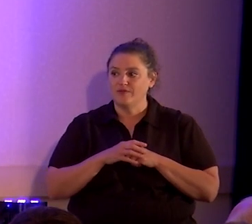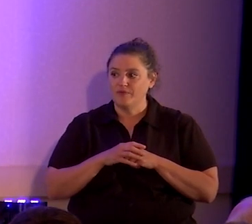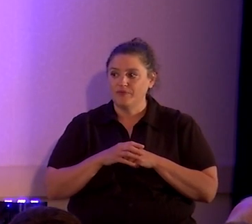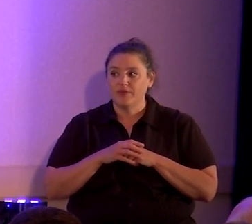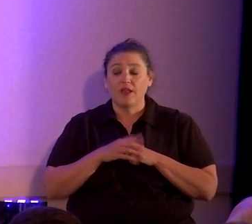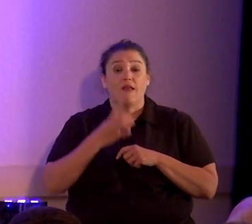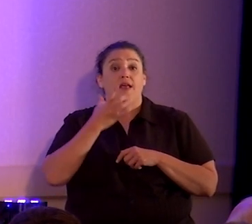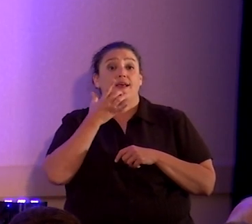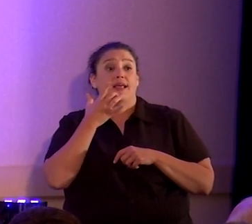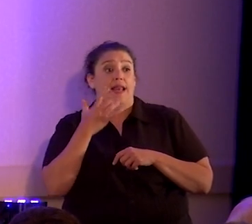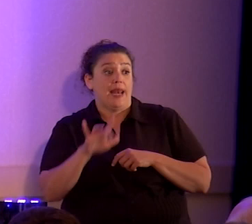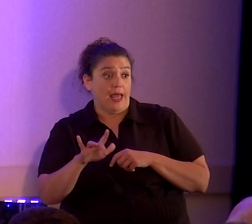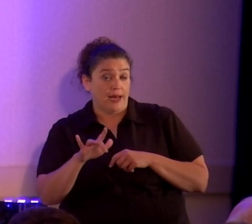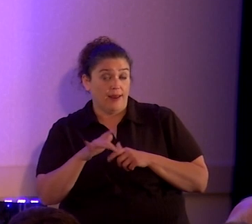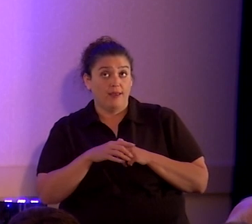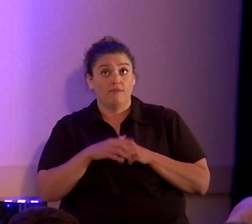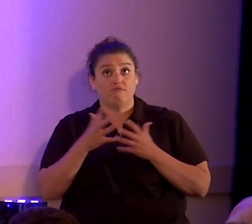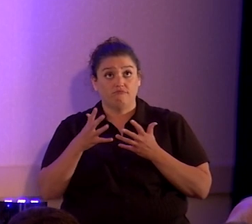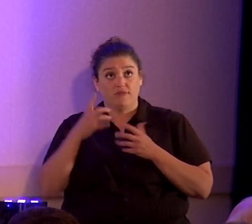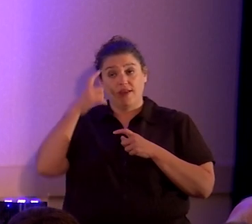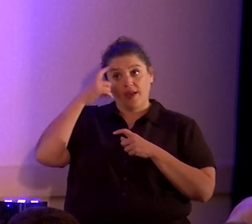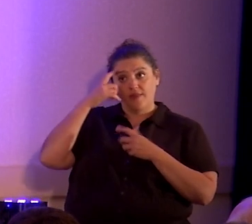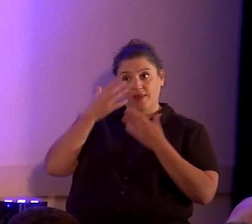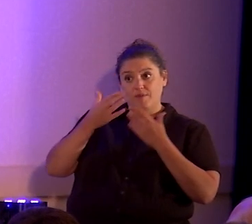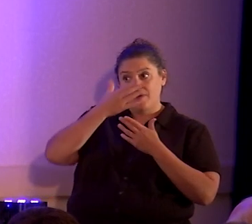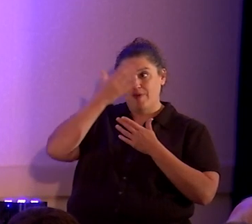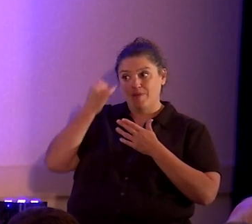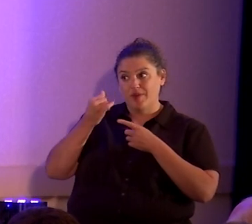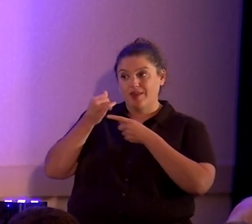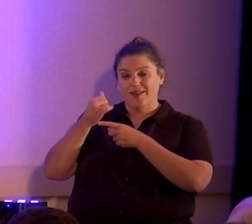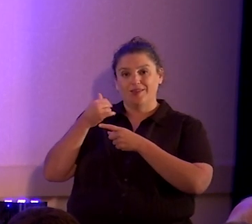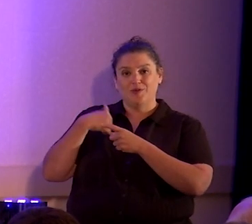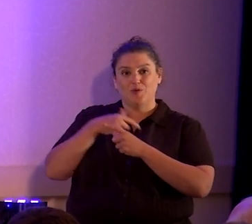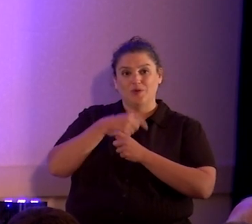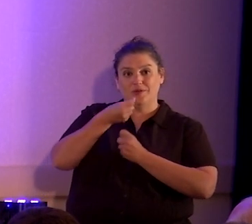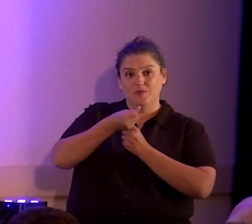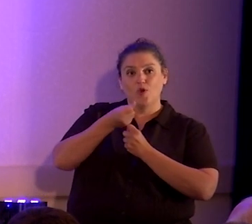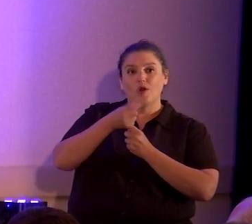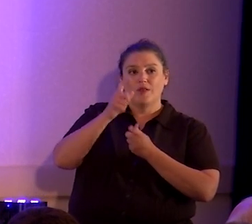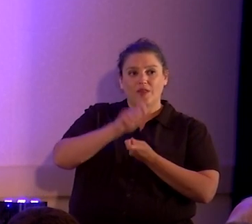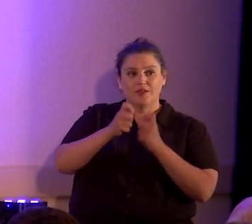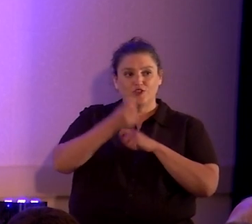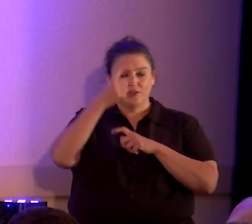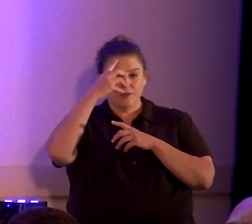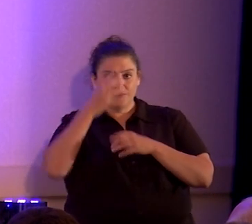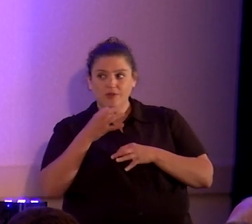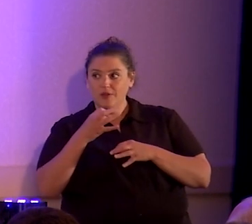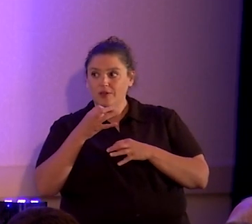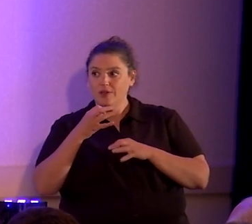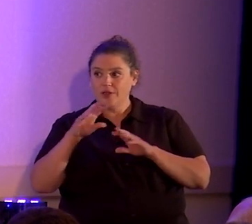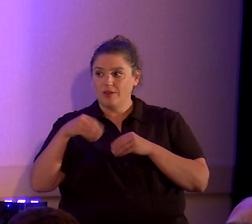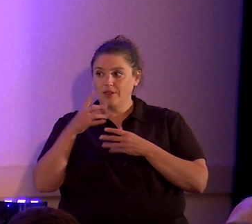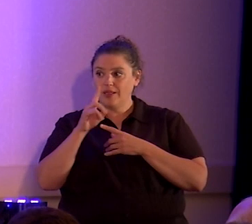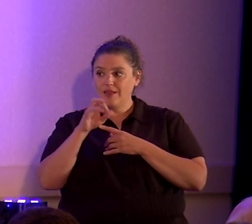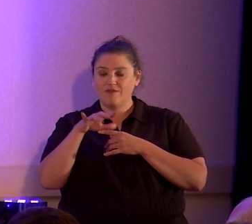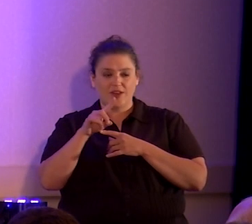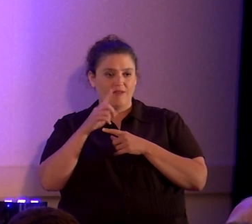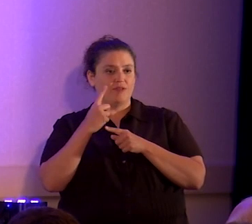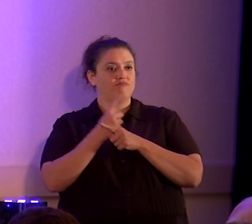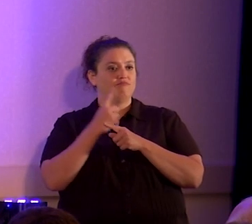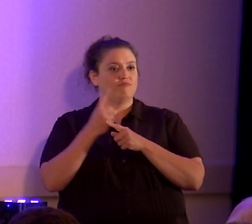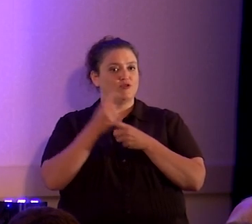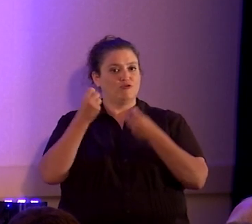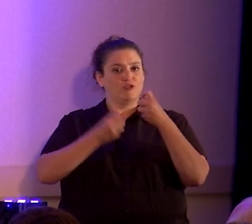Luckily, and I think it probably had, because of the weight of American atheists behind it, they reversed their decision, and David received his plate without